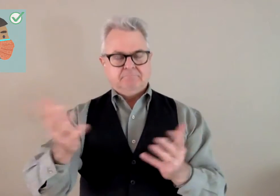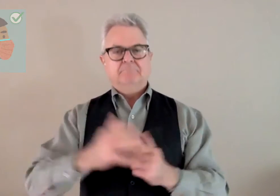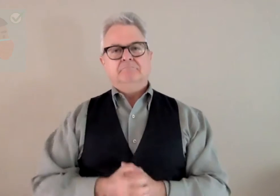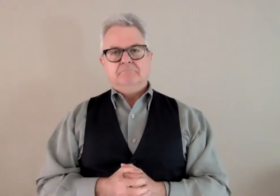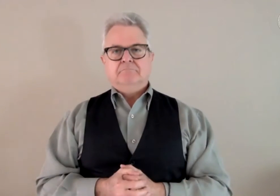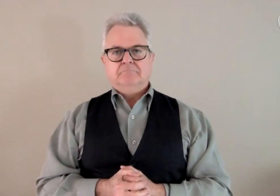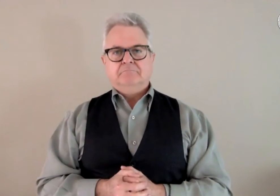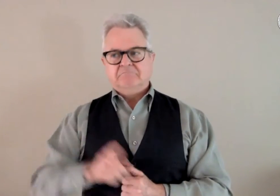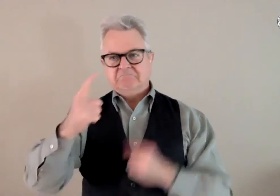the of the